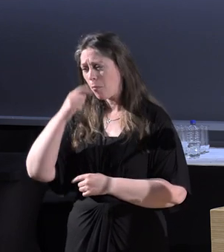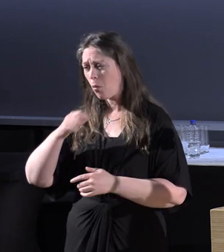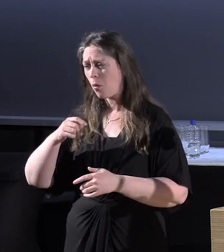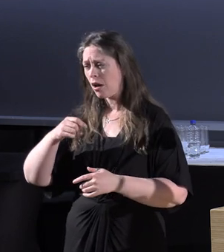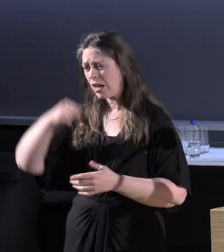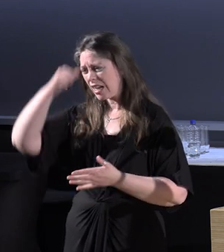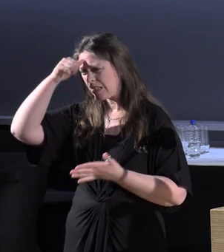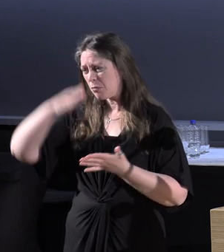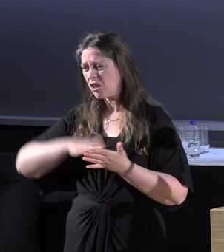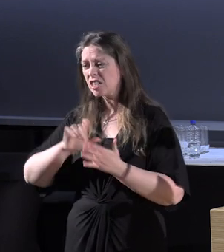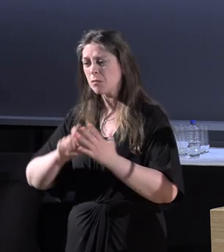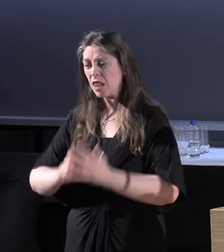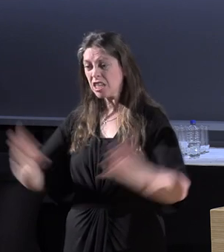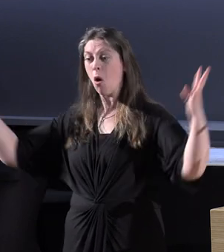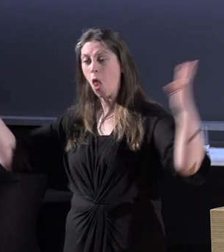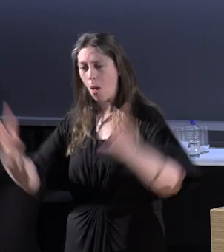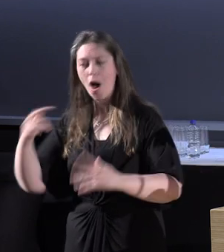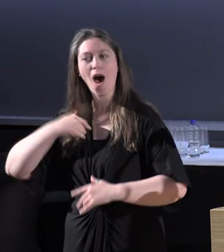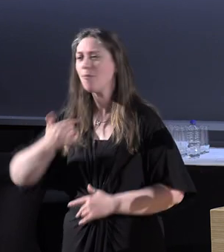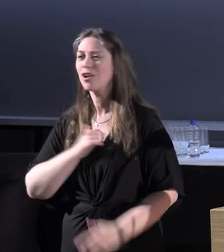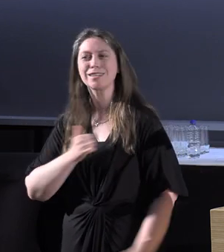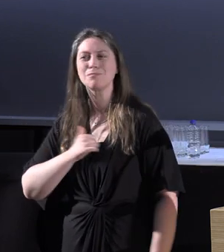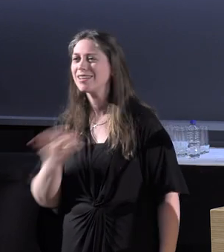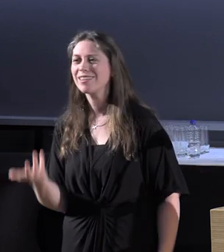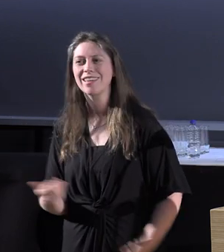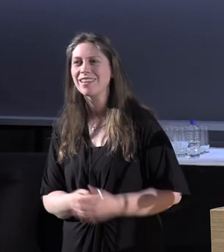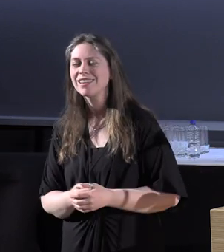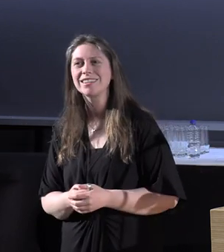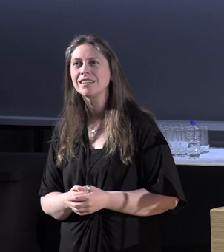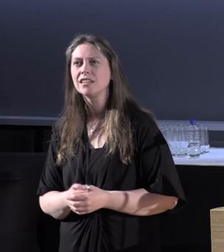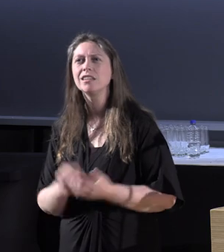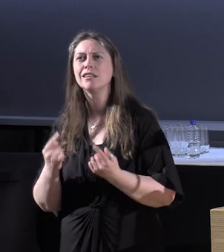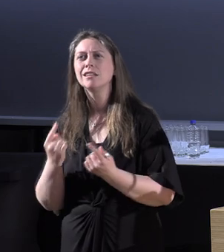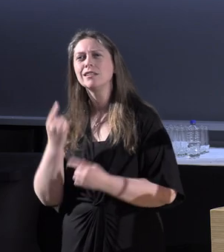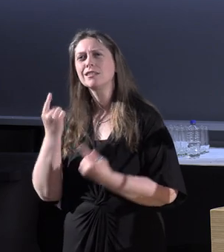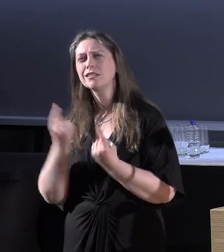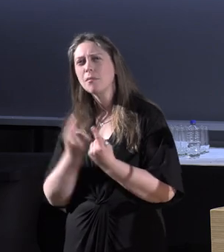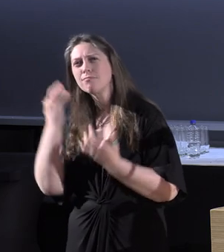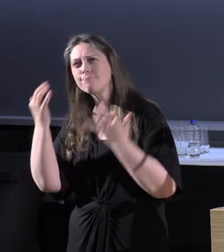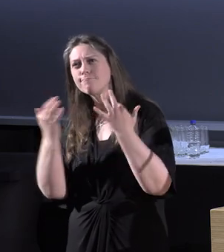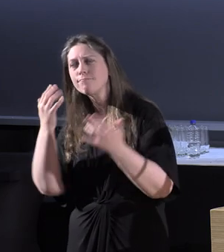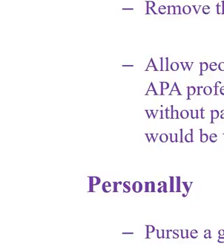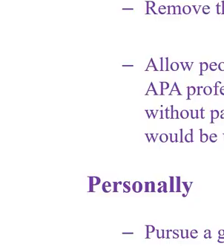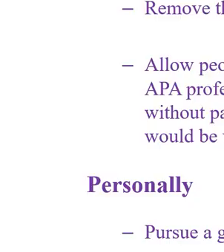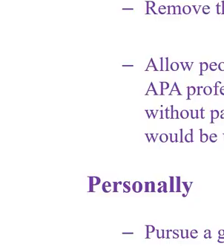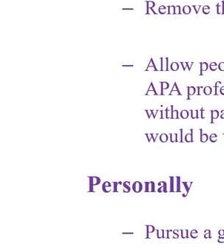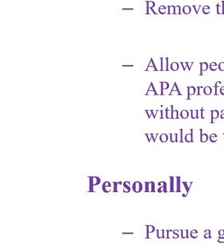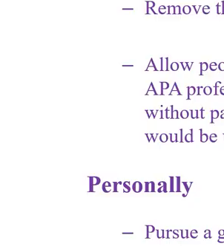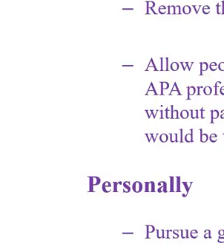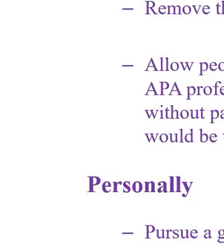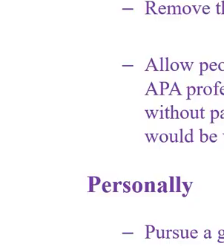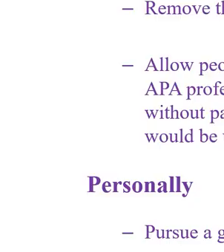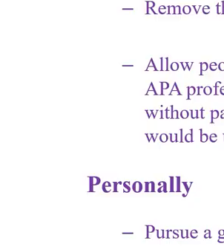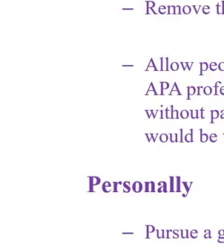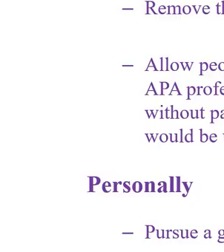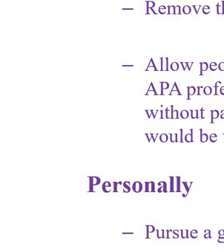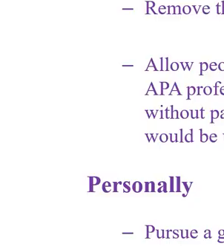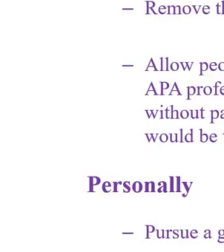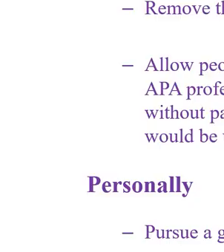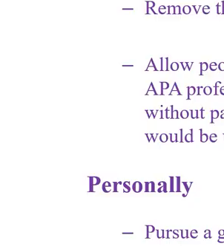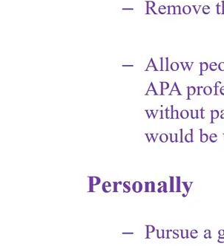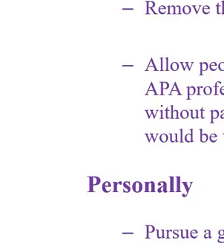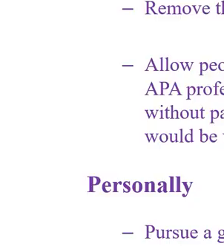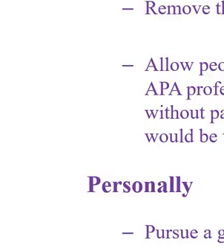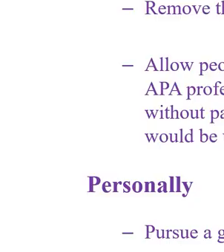disabilities would be flooding the doors down either. So it's something to think about. On a personal level, 50% of your graduate